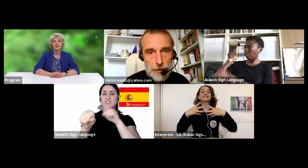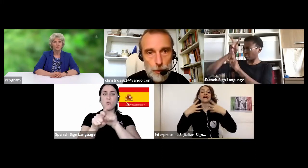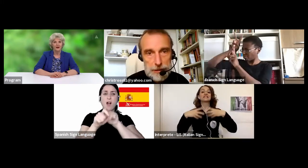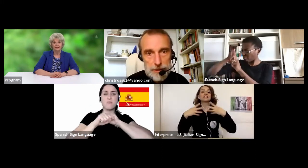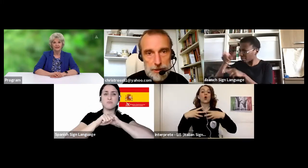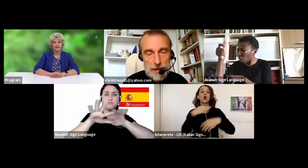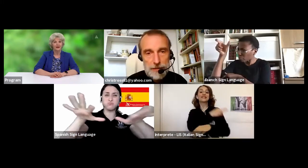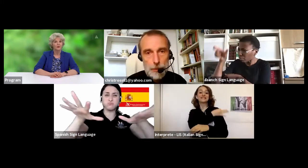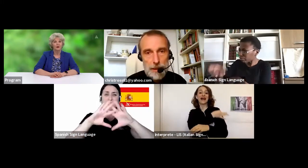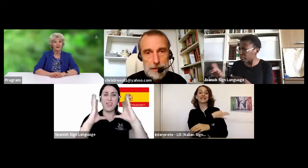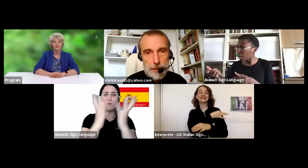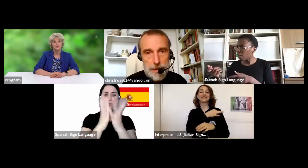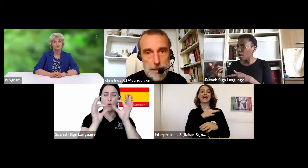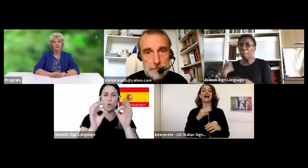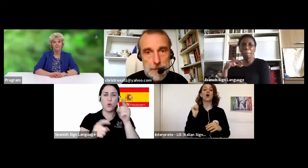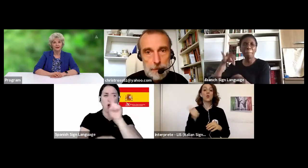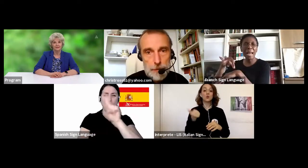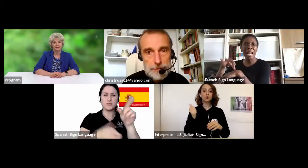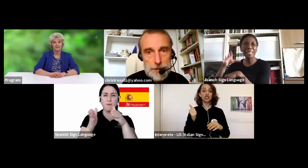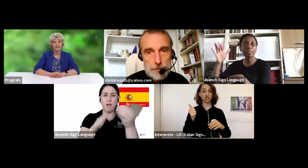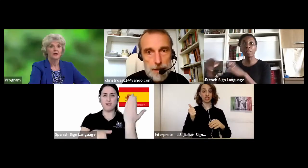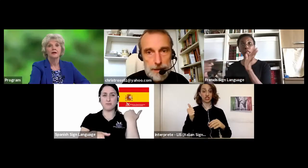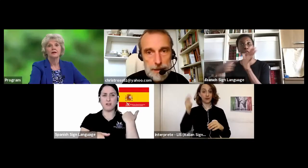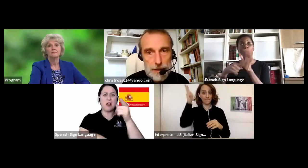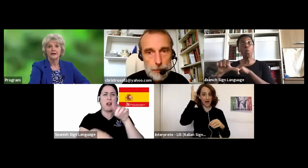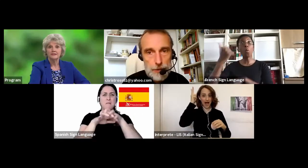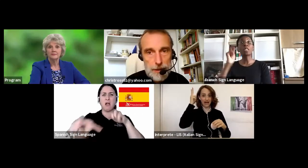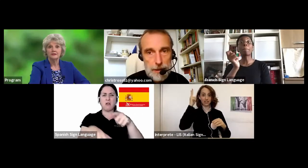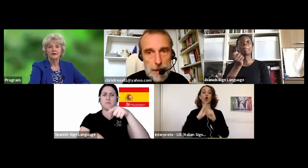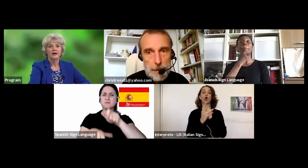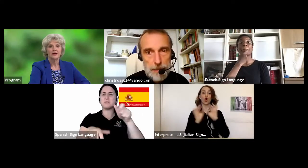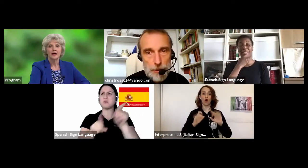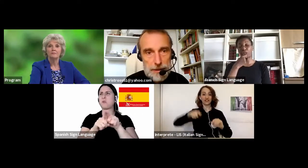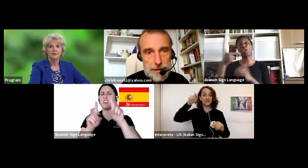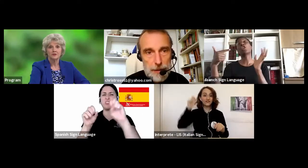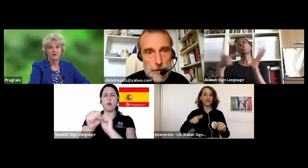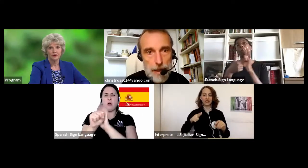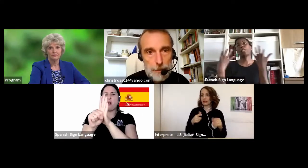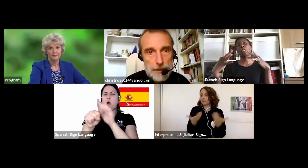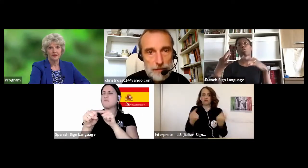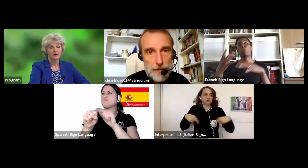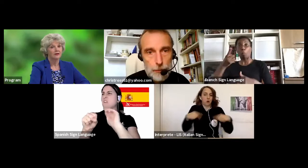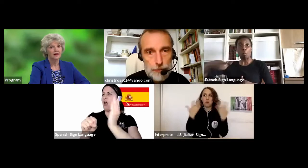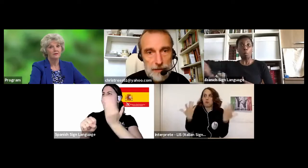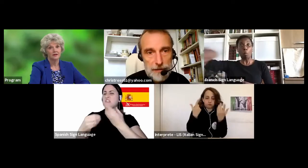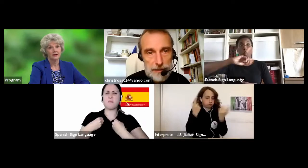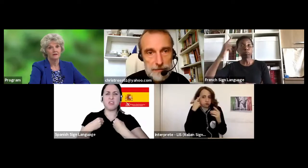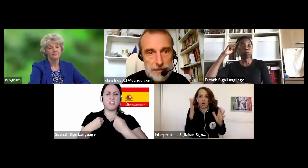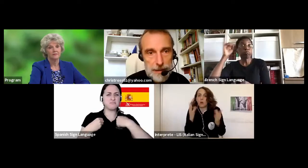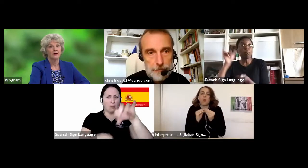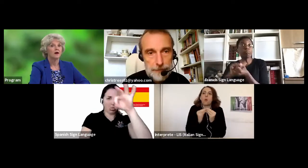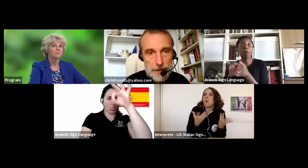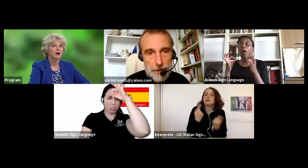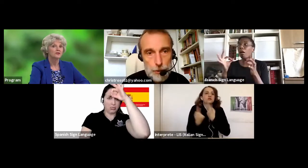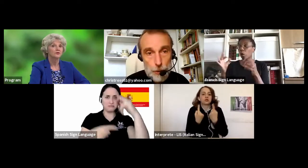us had no idea how our lives would be impacted. My husband and nine members of our family are in health care.